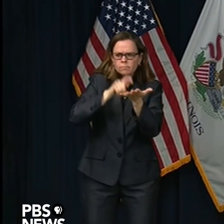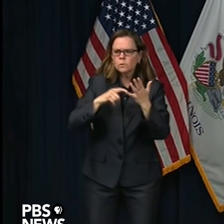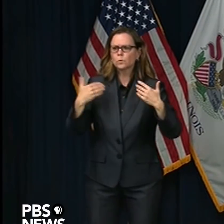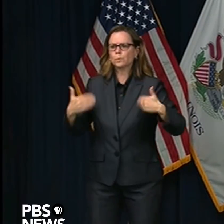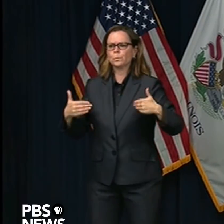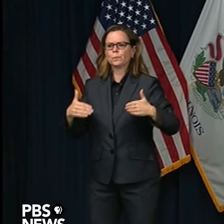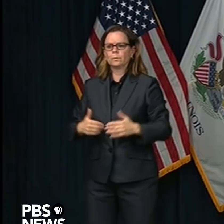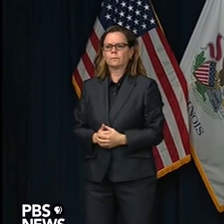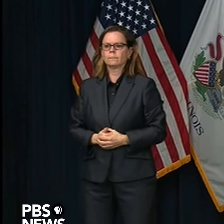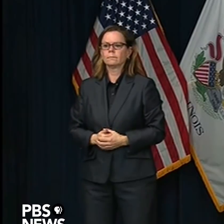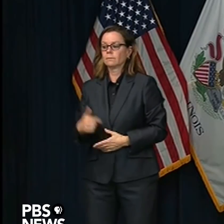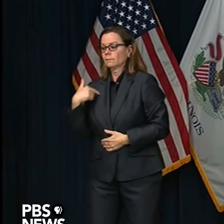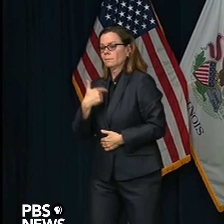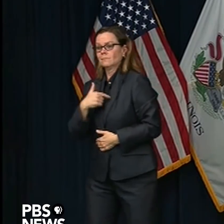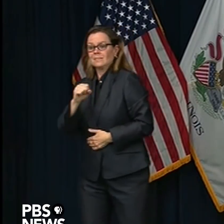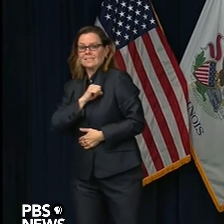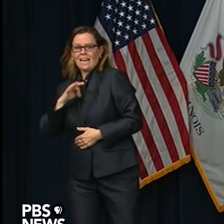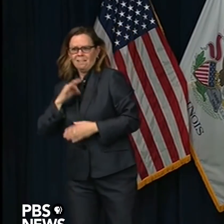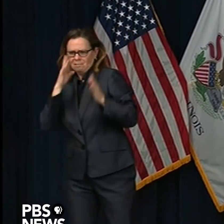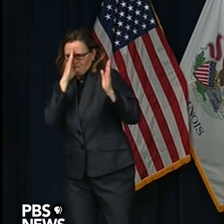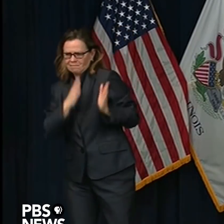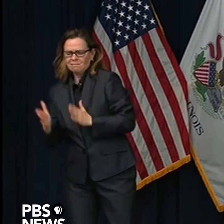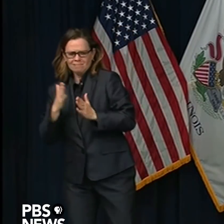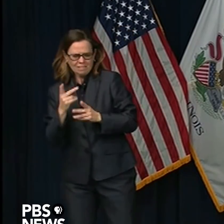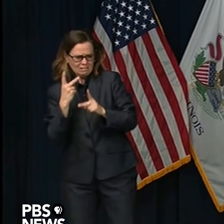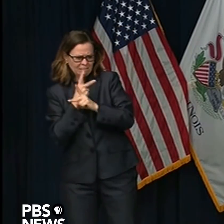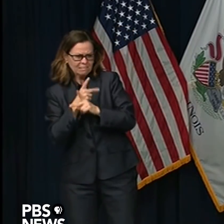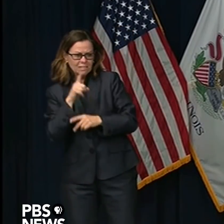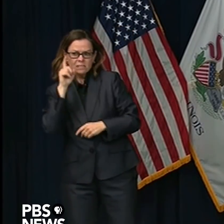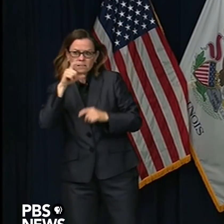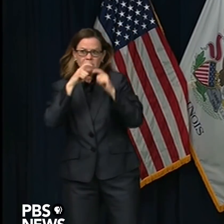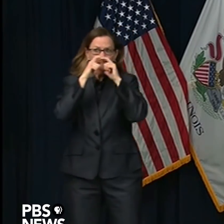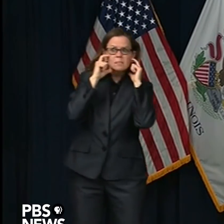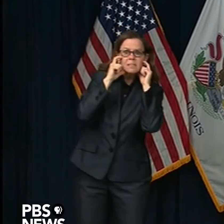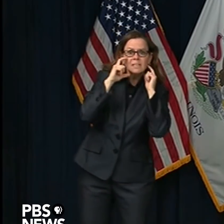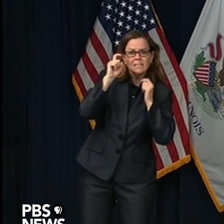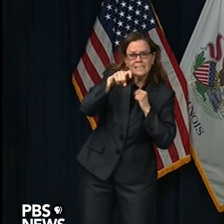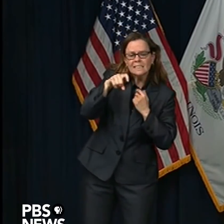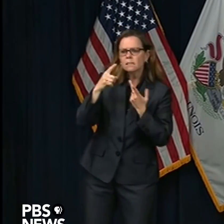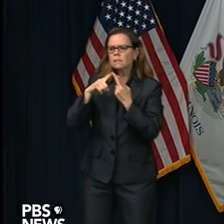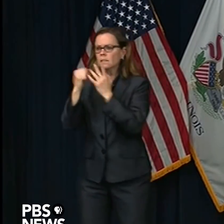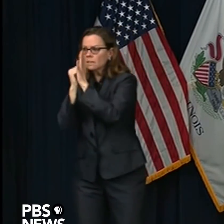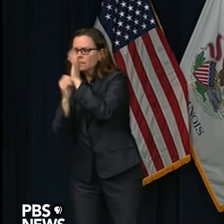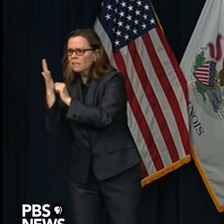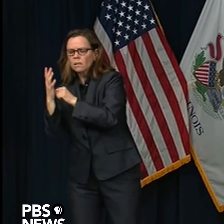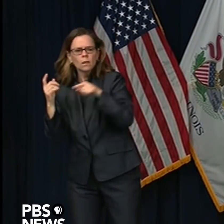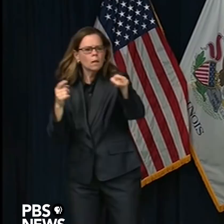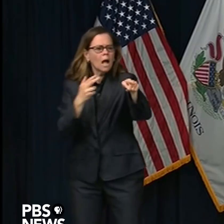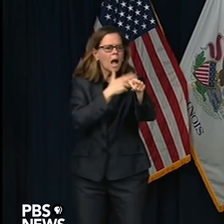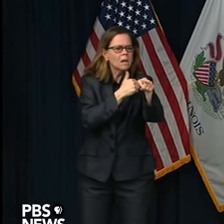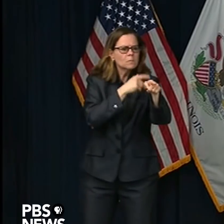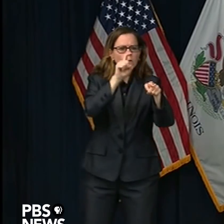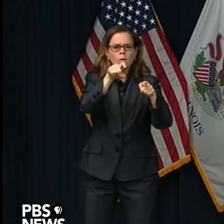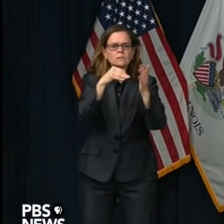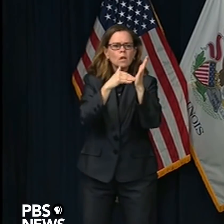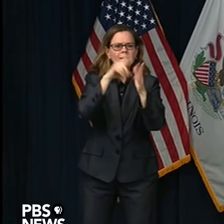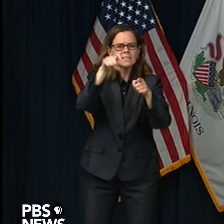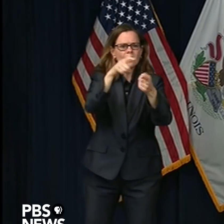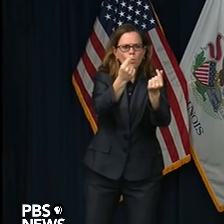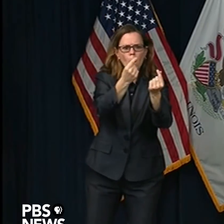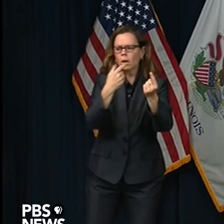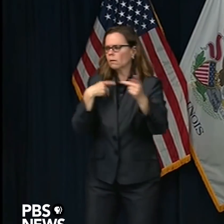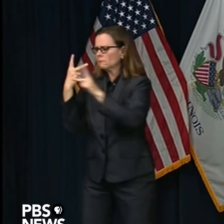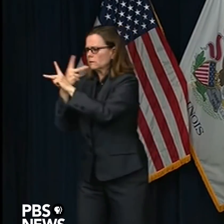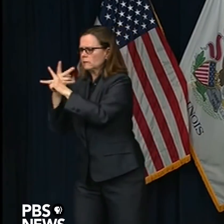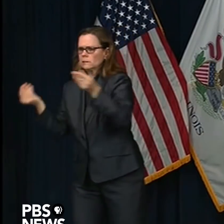increase supplies, check on the capacity of the hospitals, and doing that all across the state. I want to say